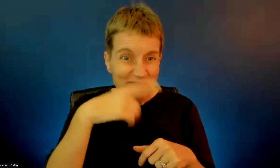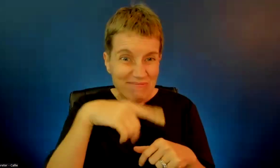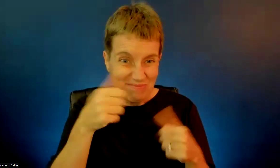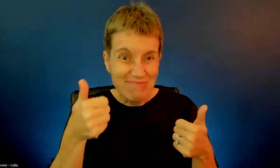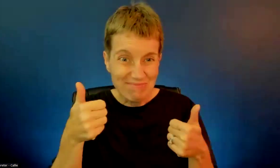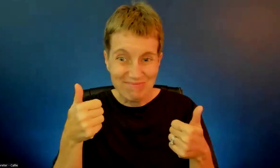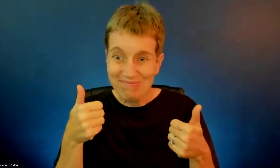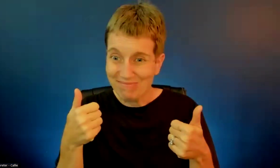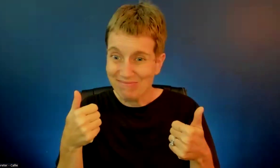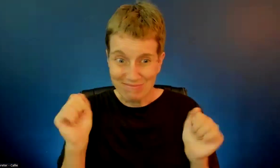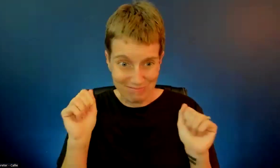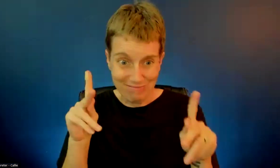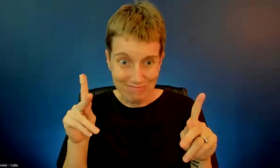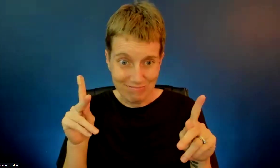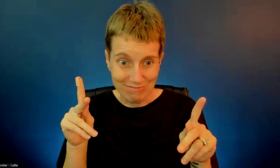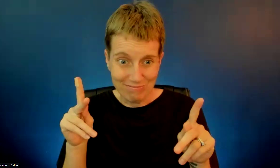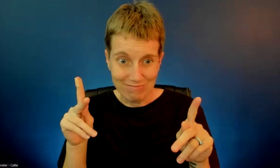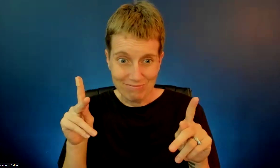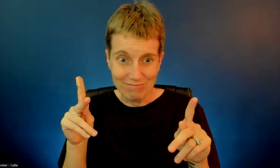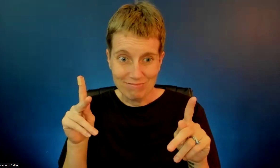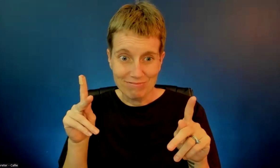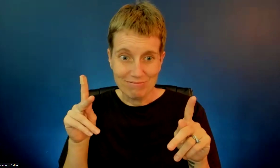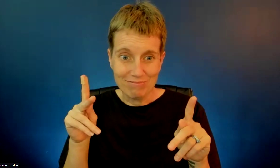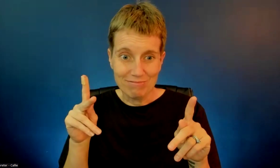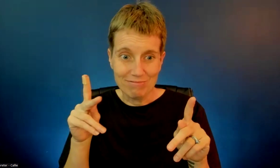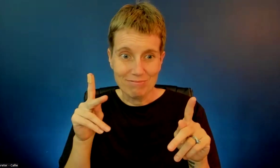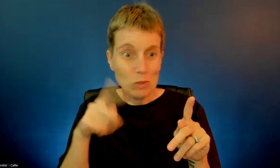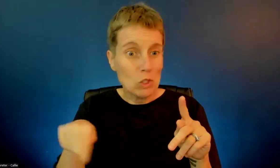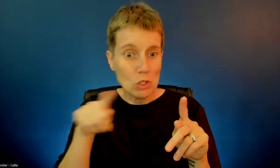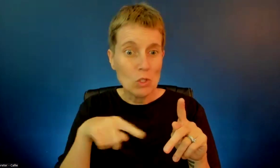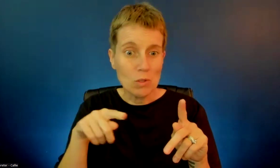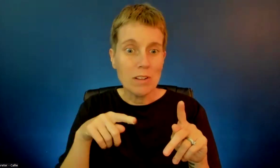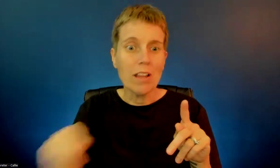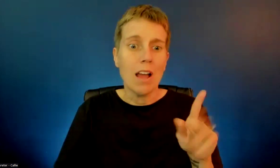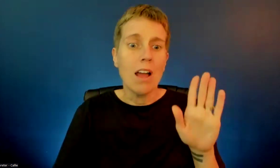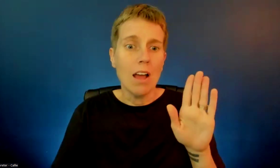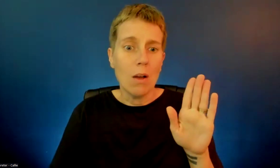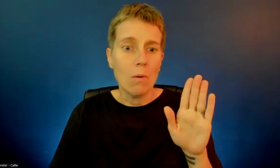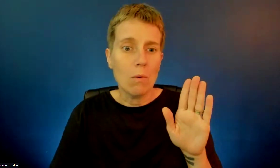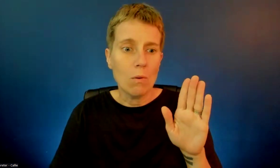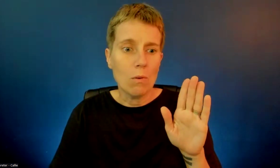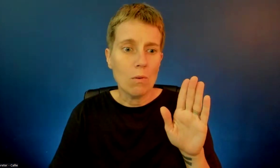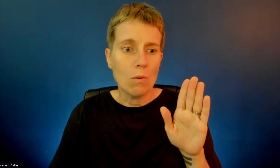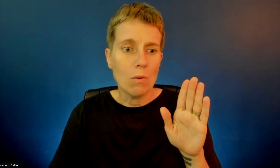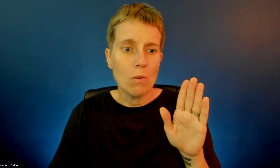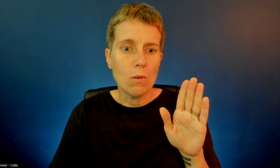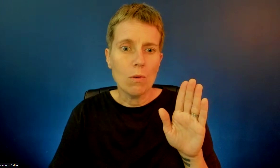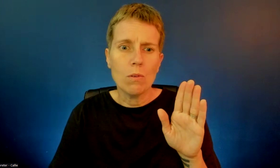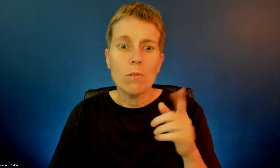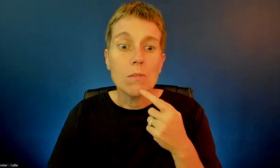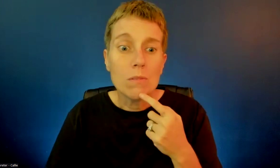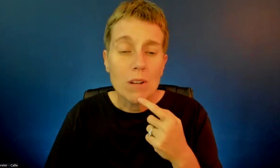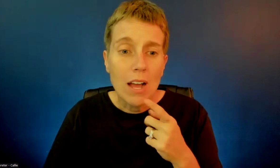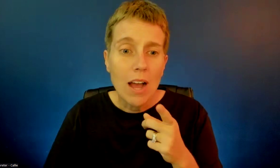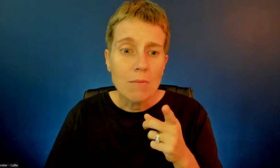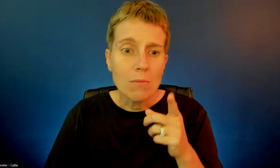I'm assuming not. All the Zoom people are mute. Okay. I'm good with it. Good. Thank